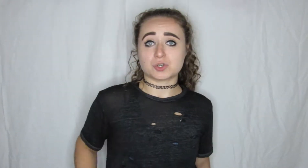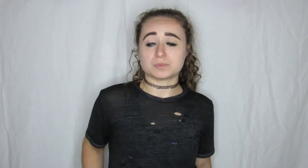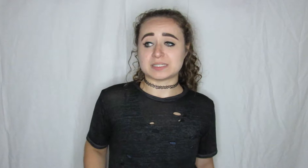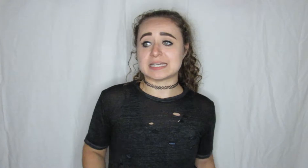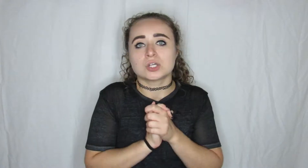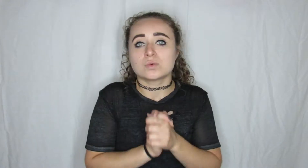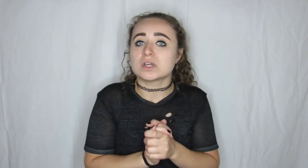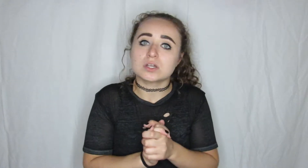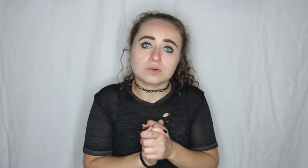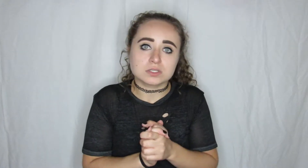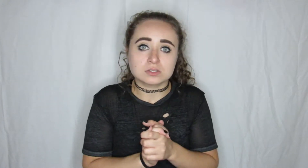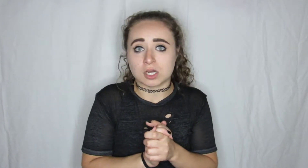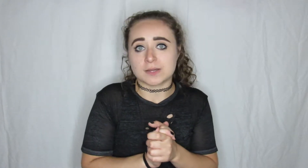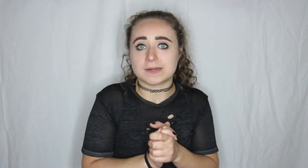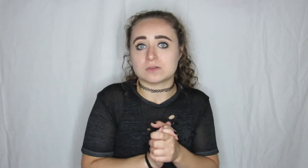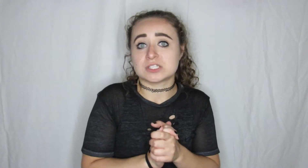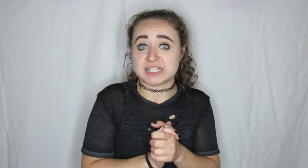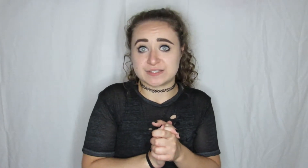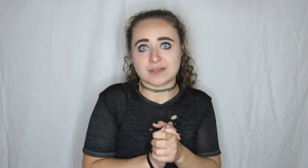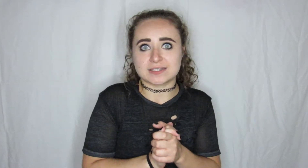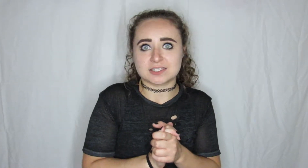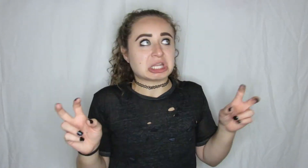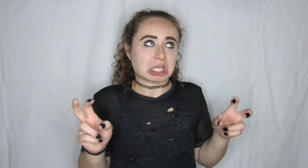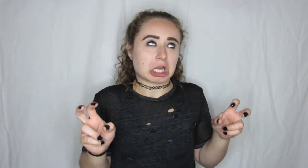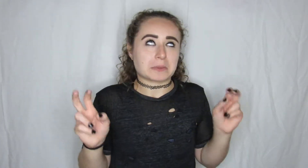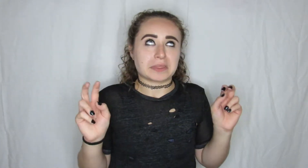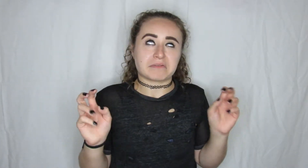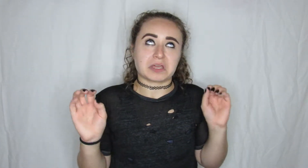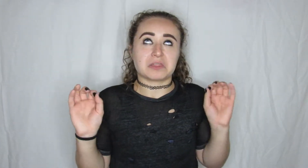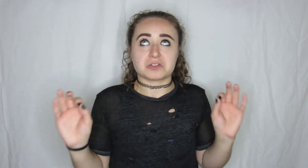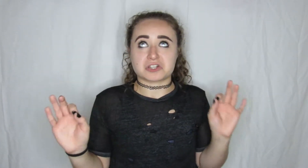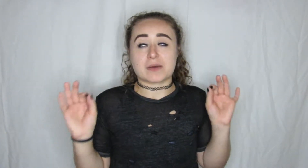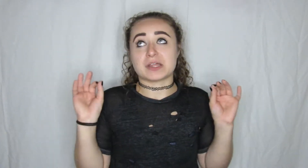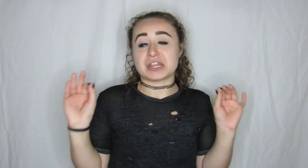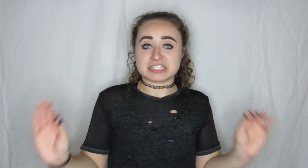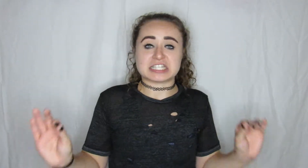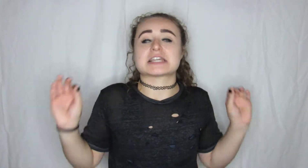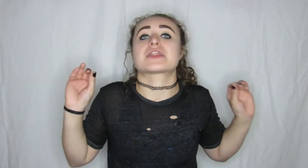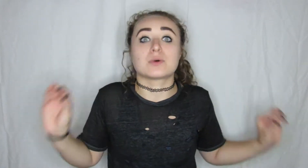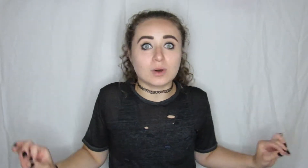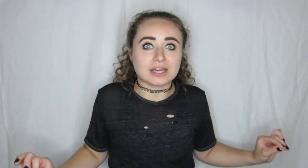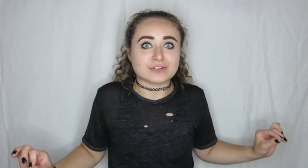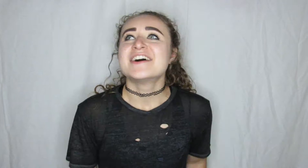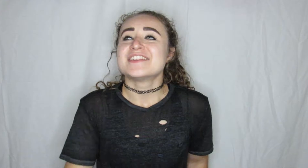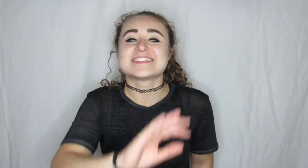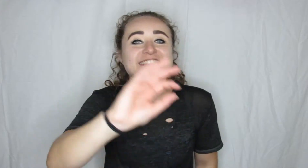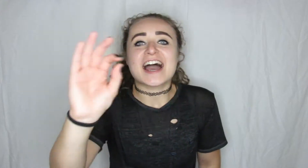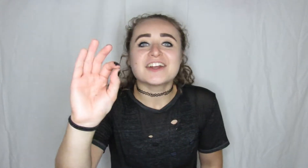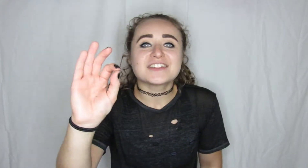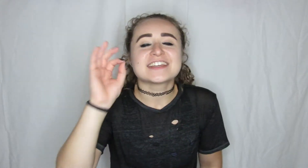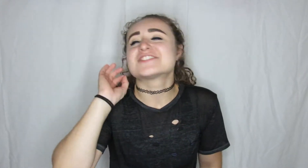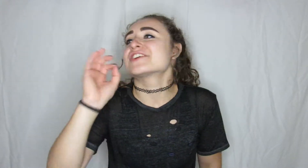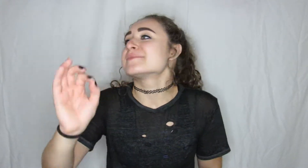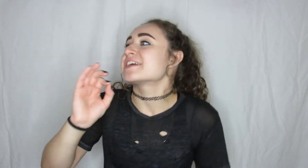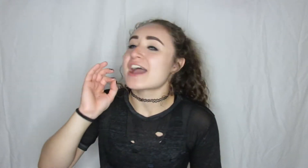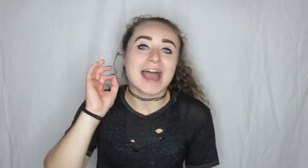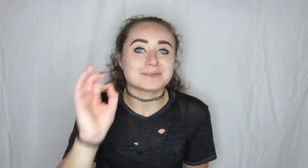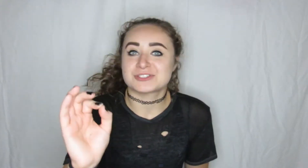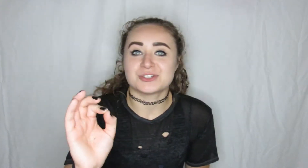he told me we are going to talk about the fight the argument the fight the drama the tea the whatever this entire thing is going to make absolutely